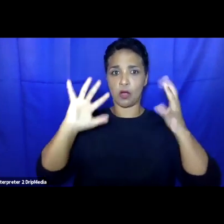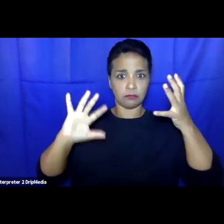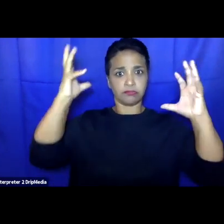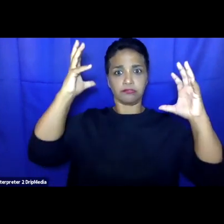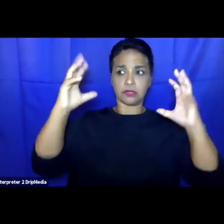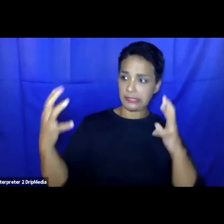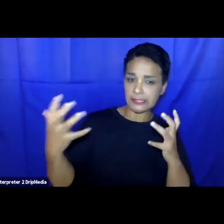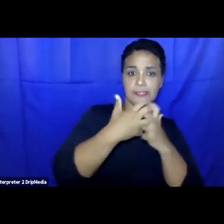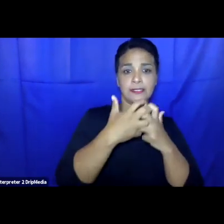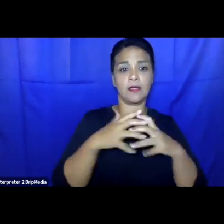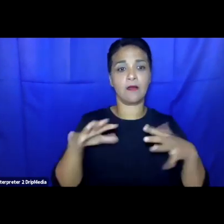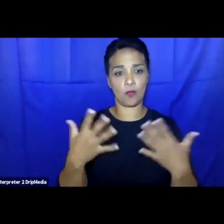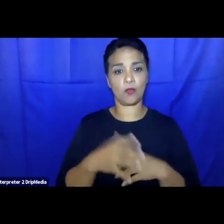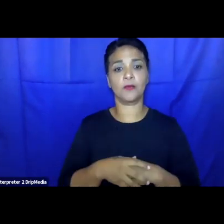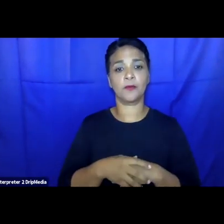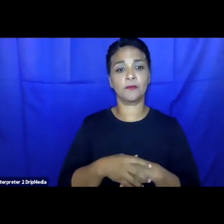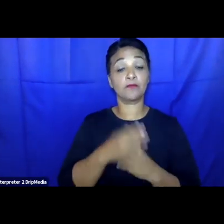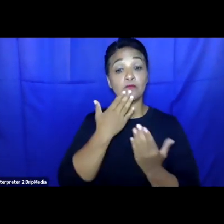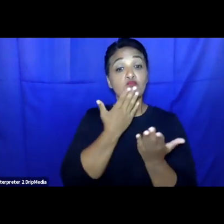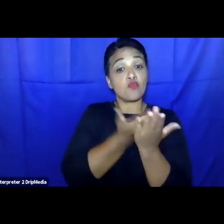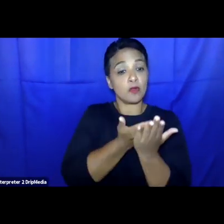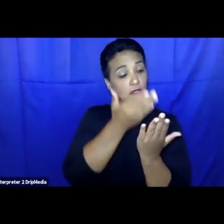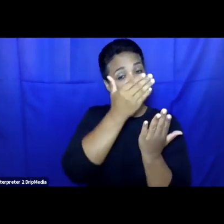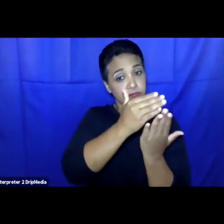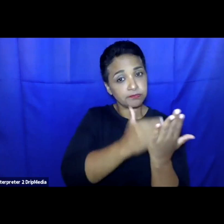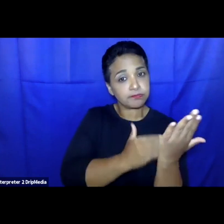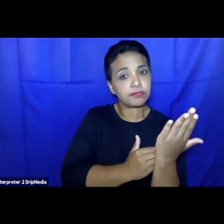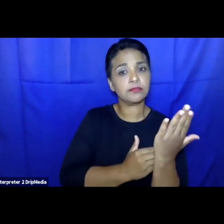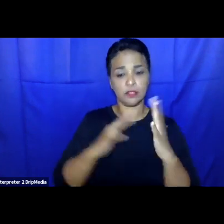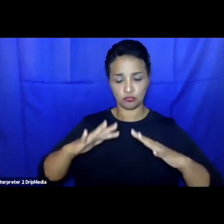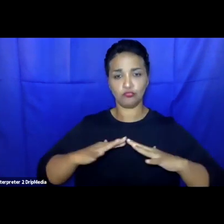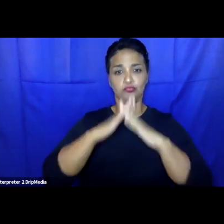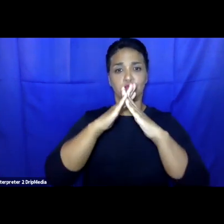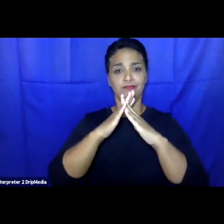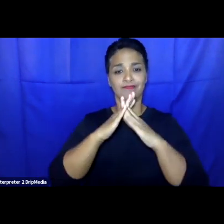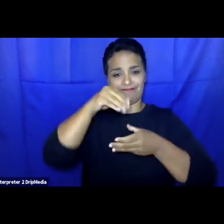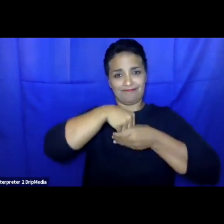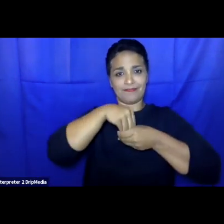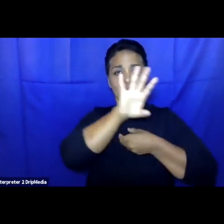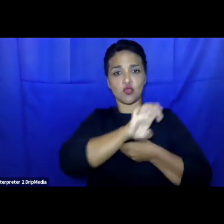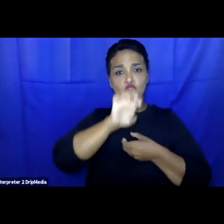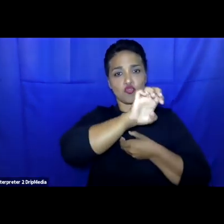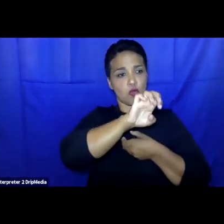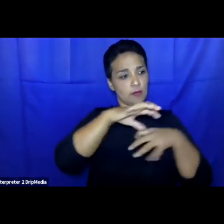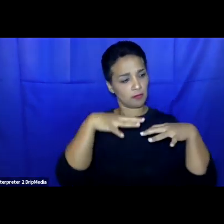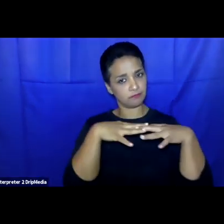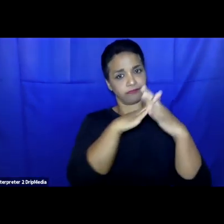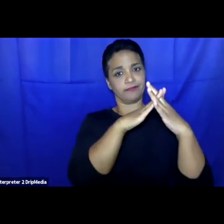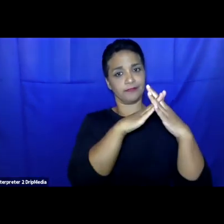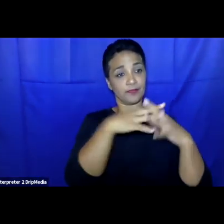legislative proposals aim to establish a new system of internal solidarity within EU which gives member states the possibility to contribute